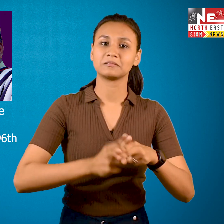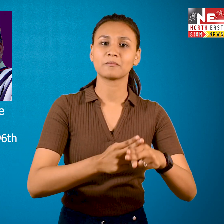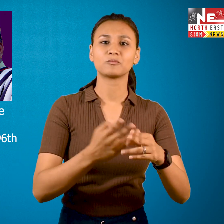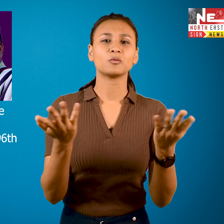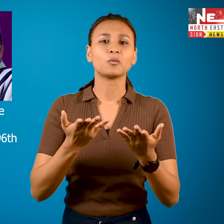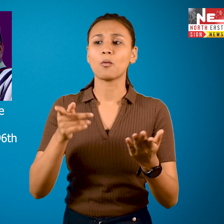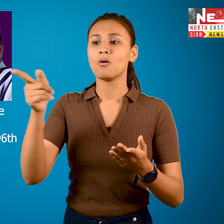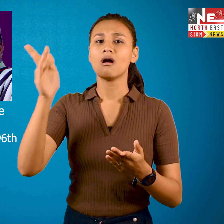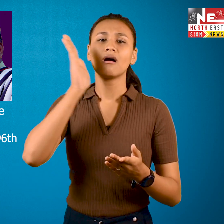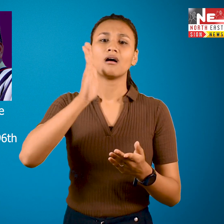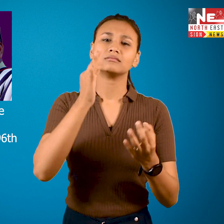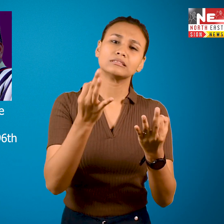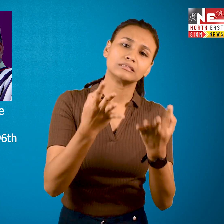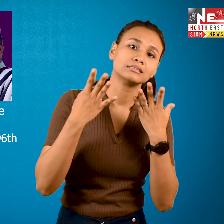about his musical prowesses.